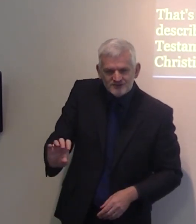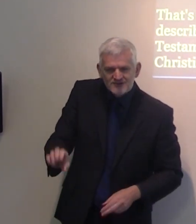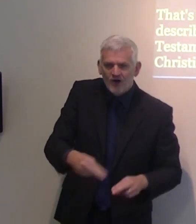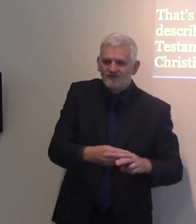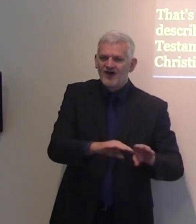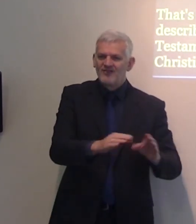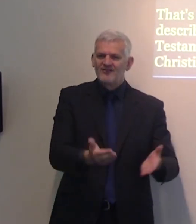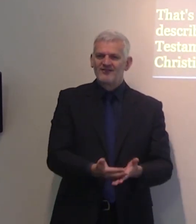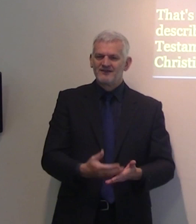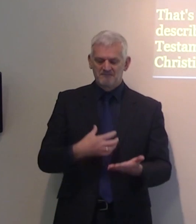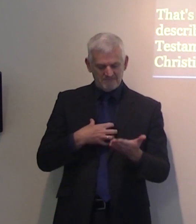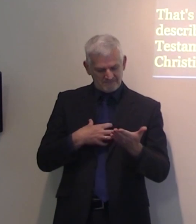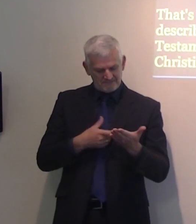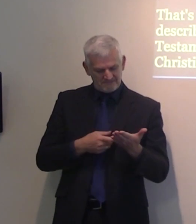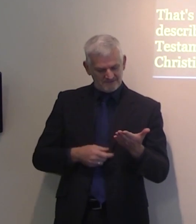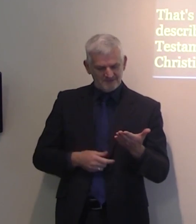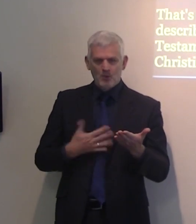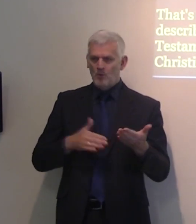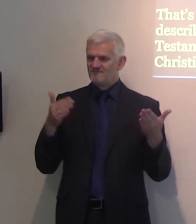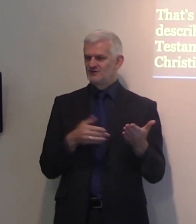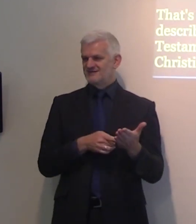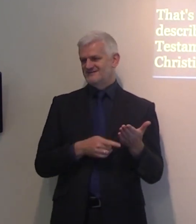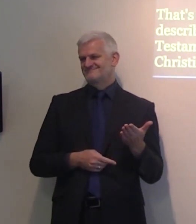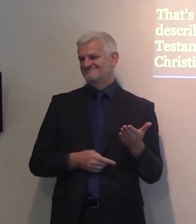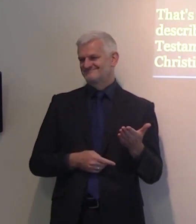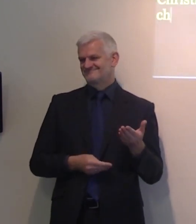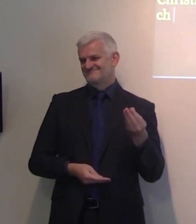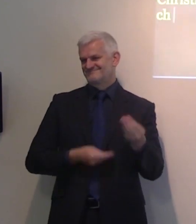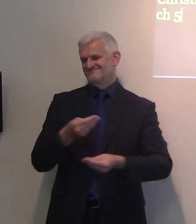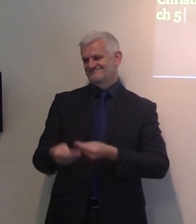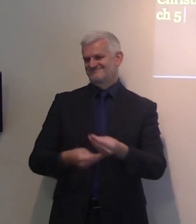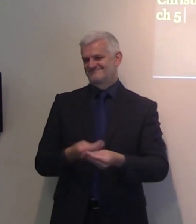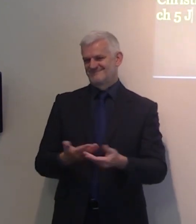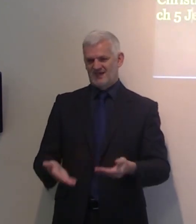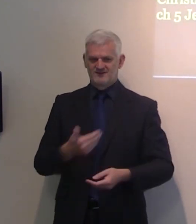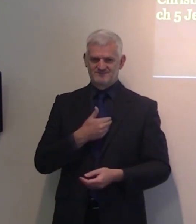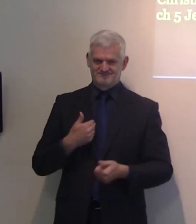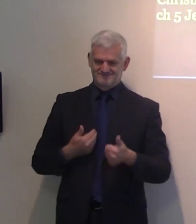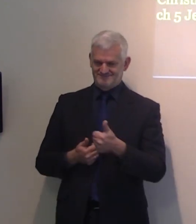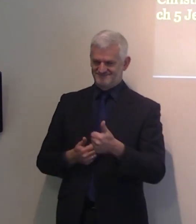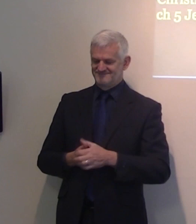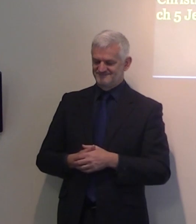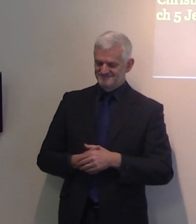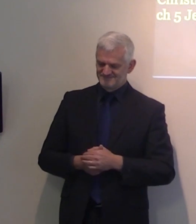the devil. And this is what I would like to explain in the lapse of time we have before us this morning.